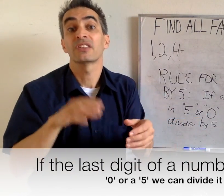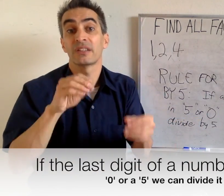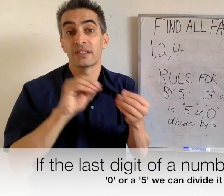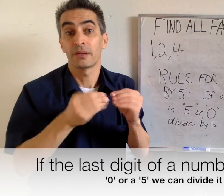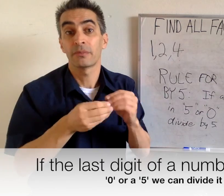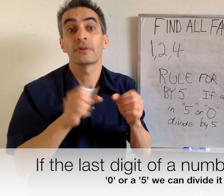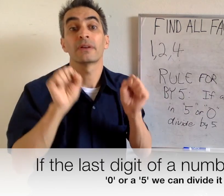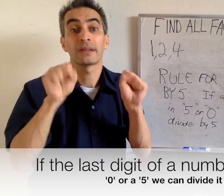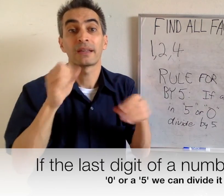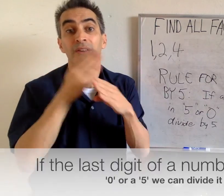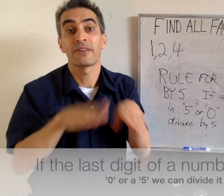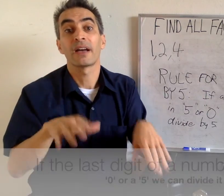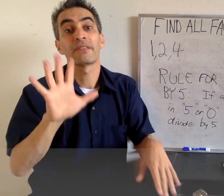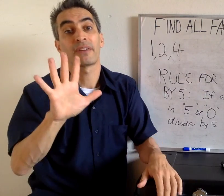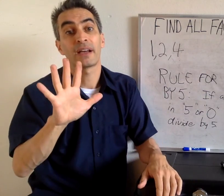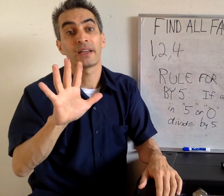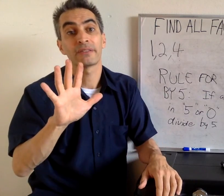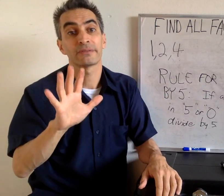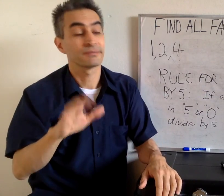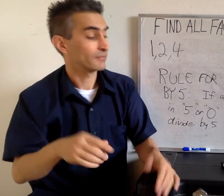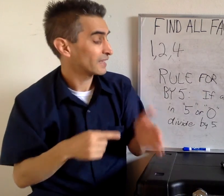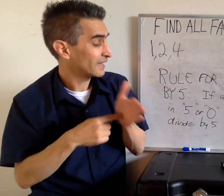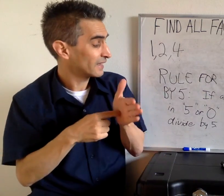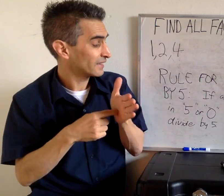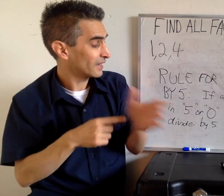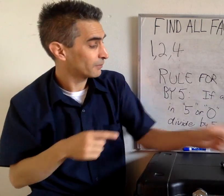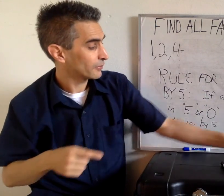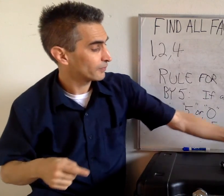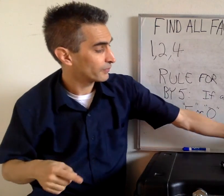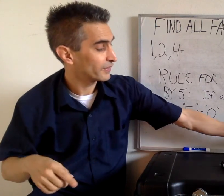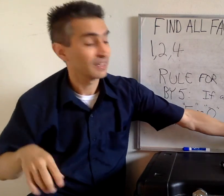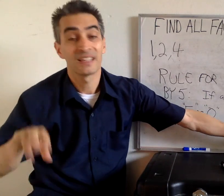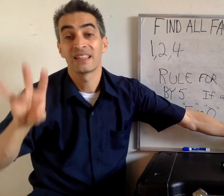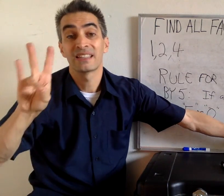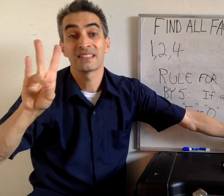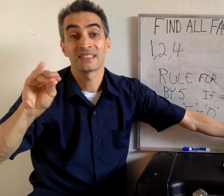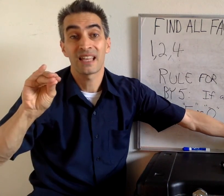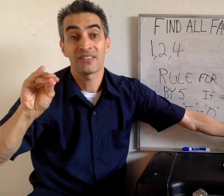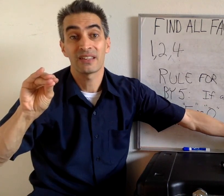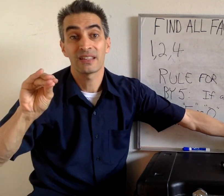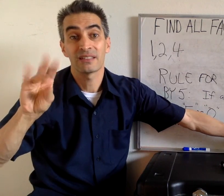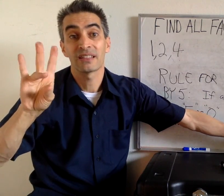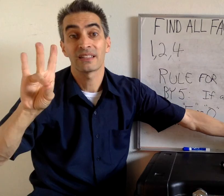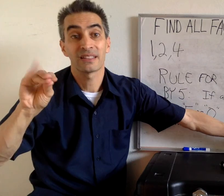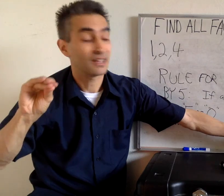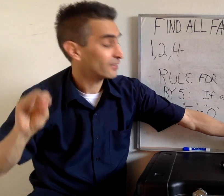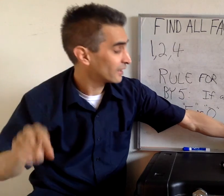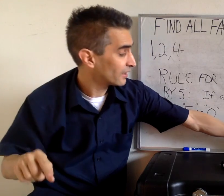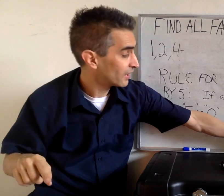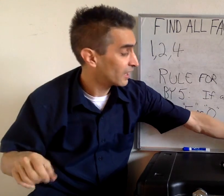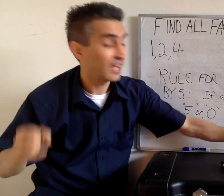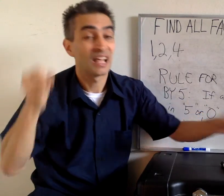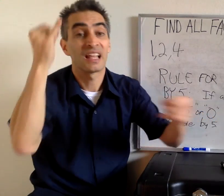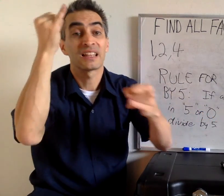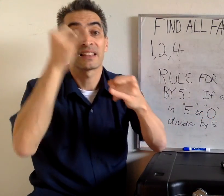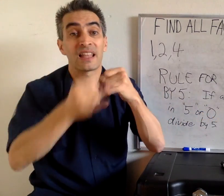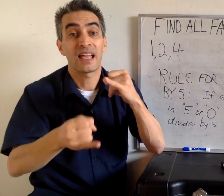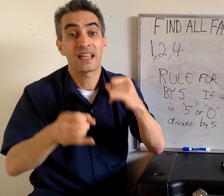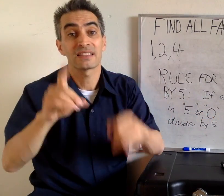That means the number can be divisible by 5. For example, 70. The